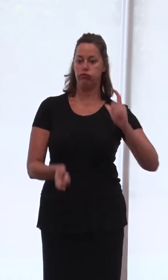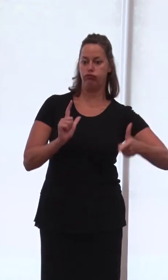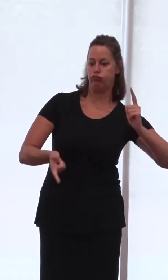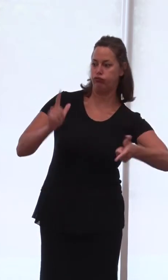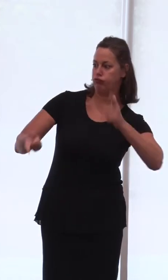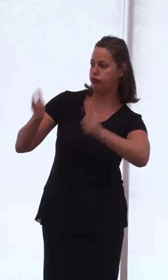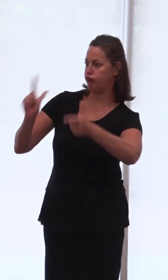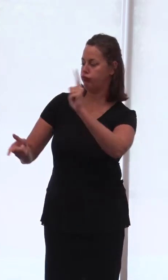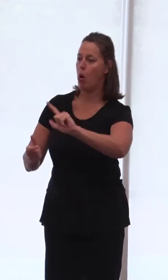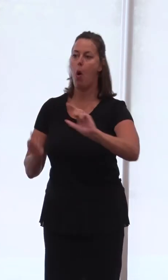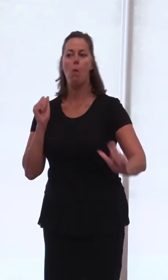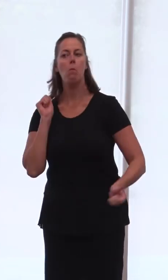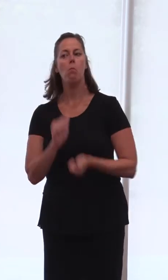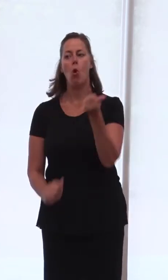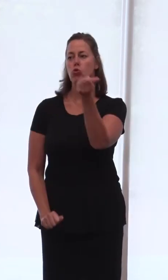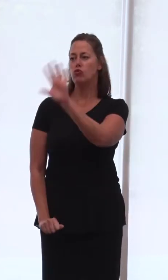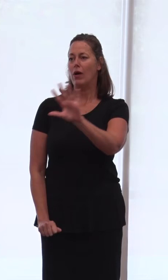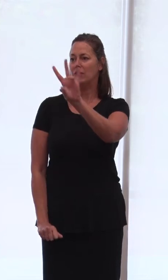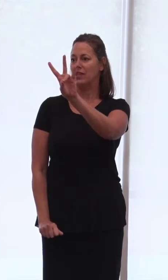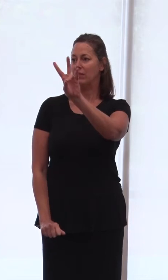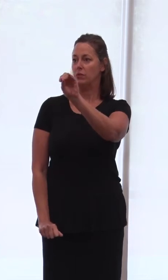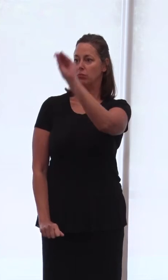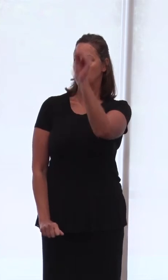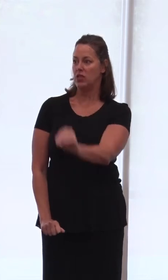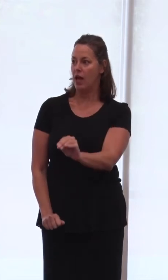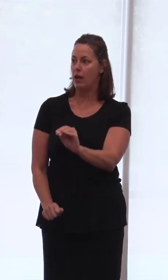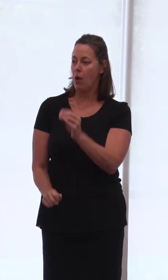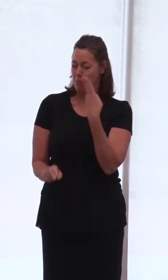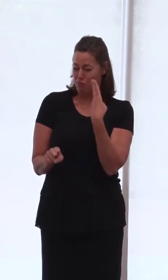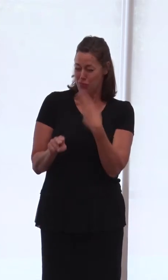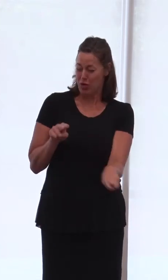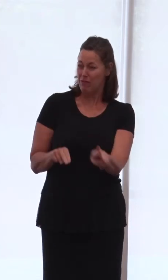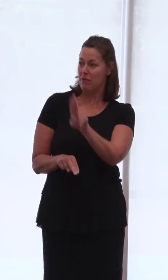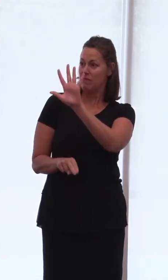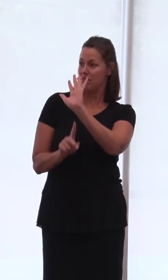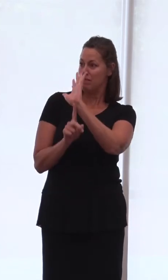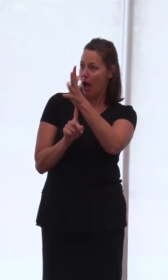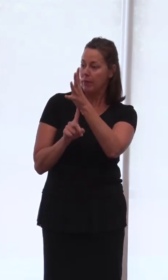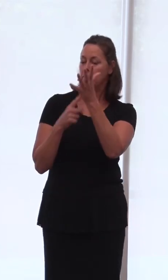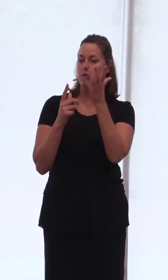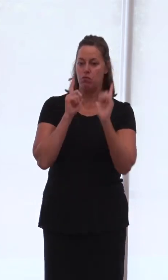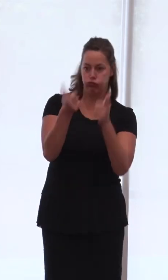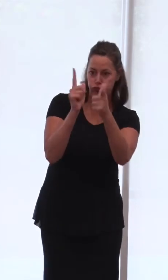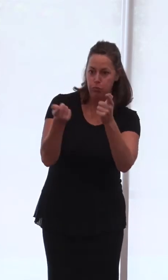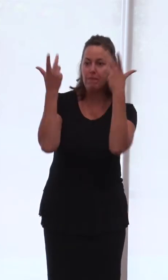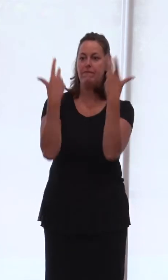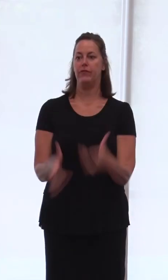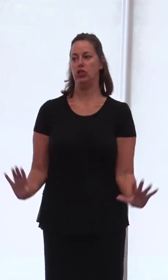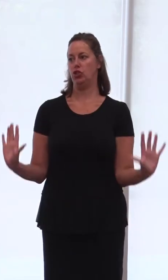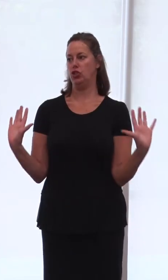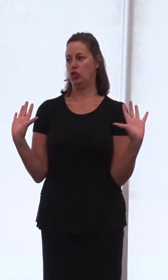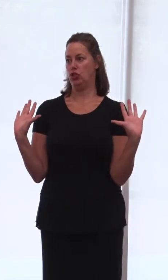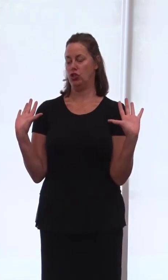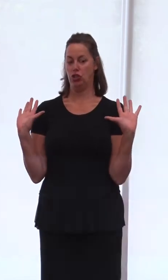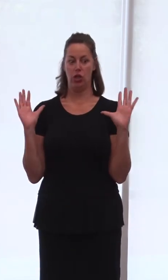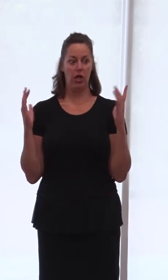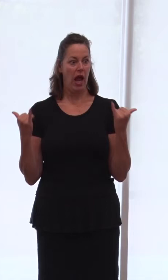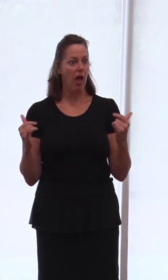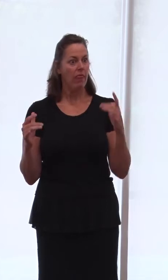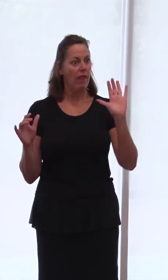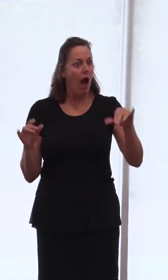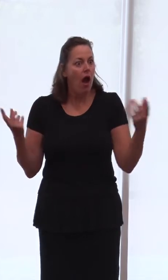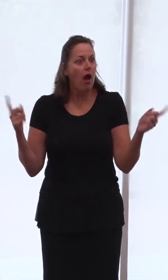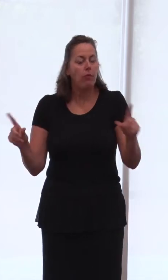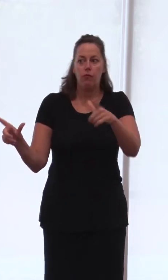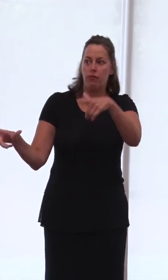situations end in less than five minutes. And in some cases, the speed at which those